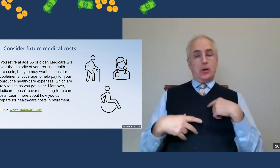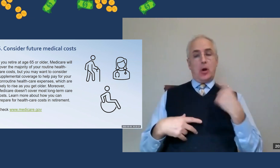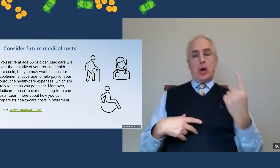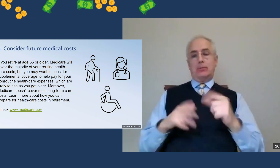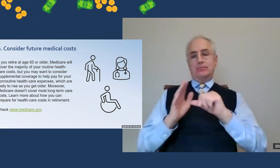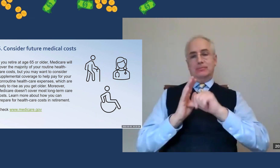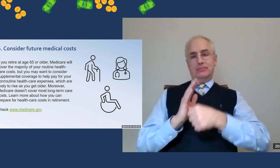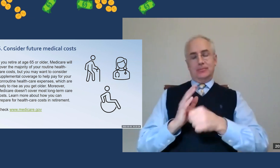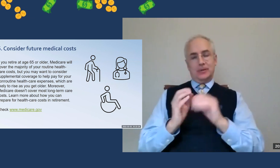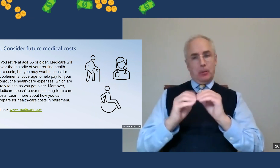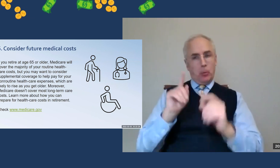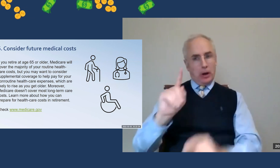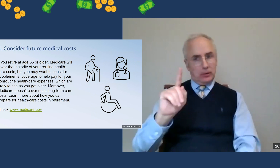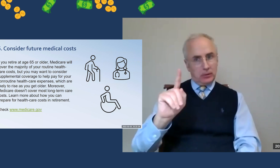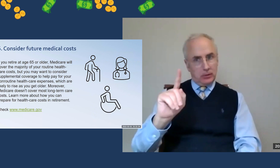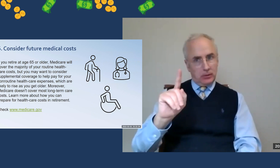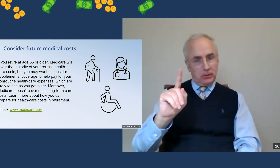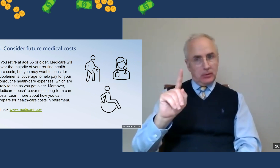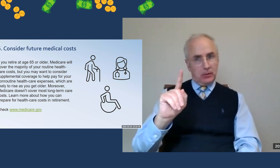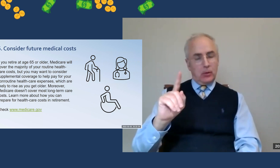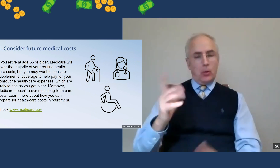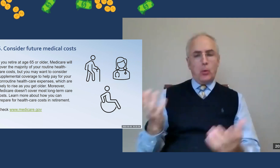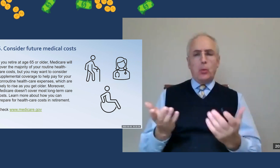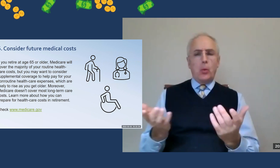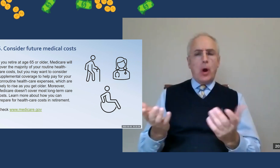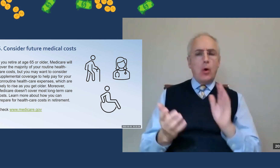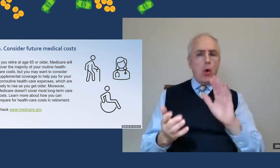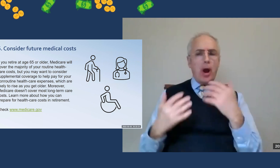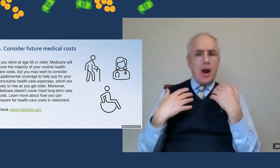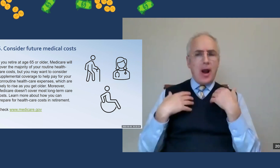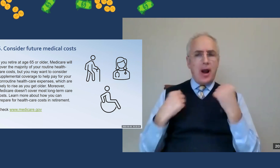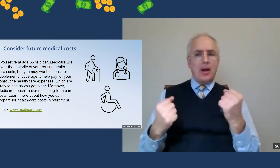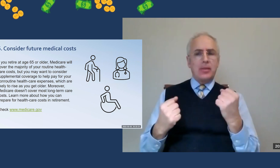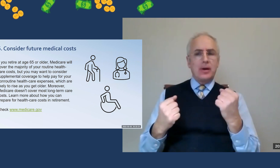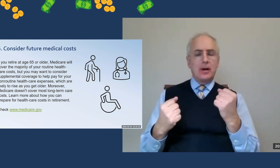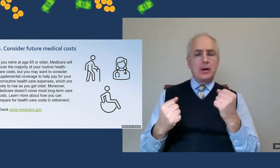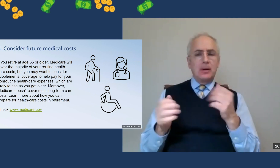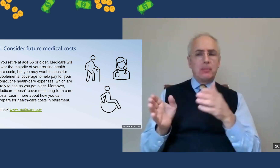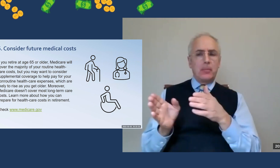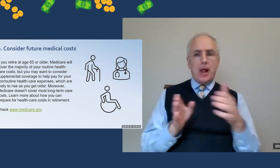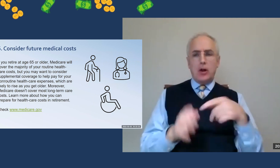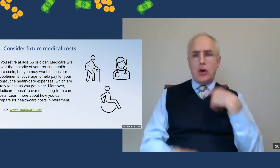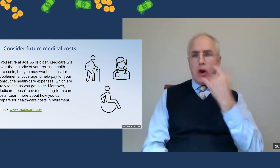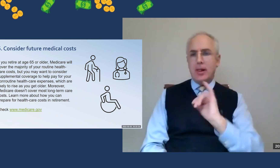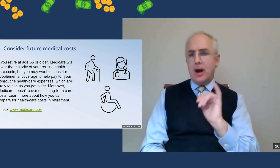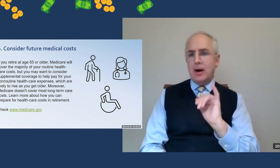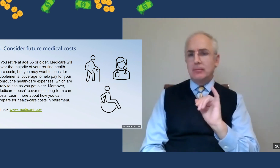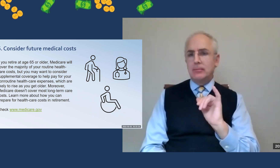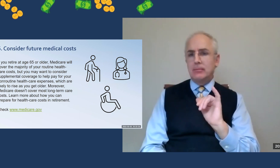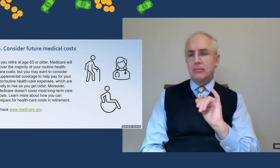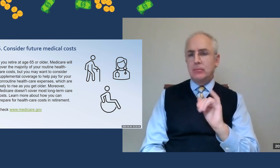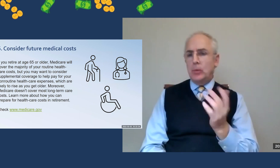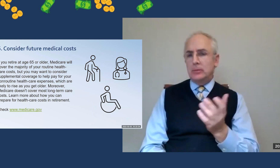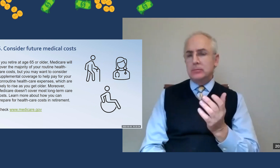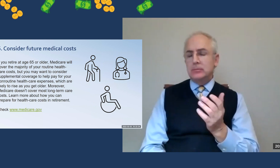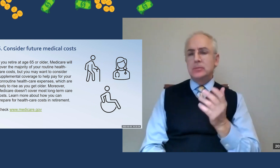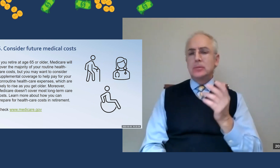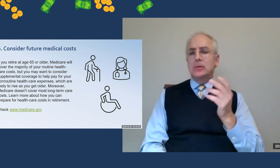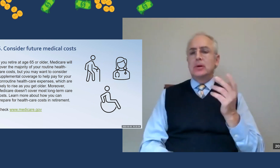Now, anytime anyone talks about retirement, I always stop people and ask them about what their health